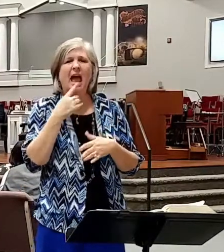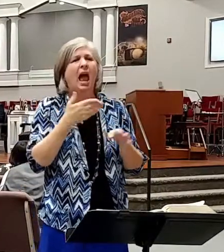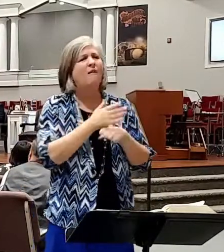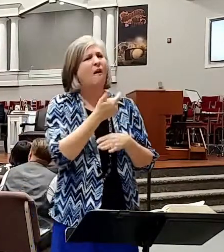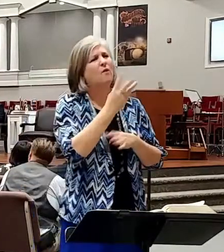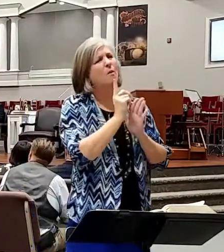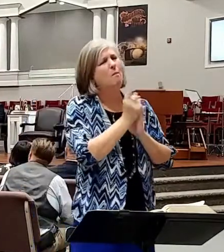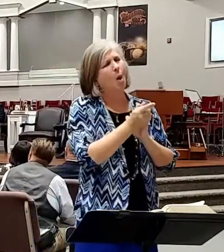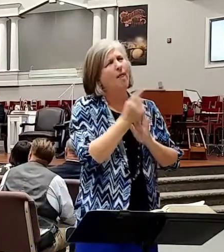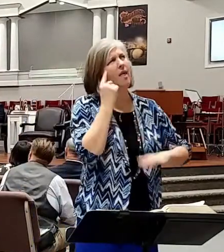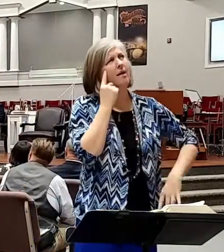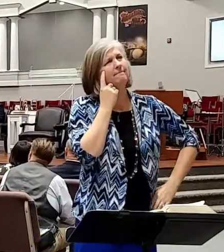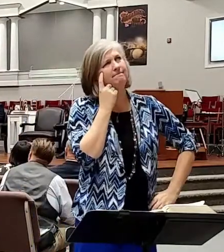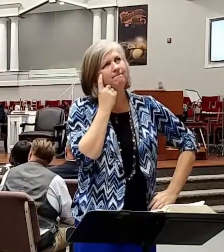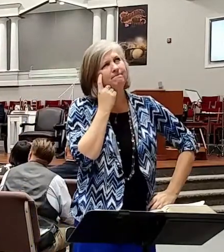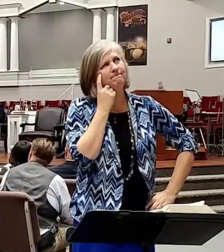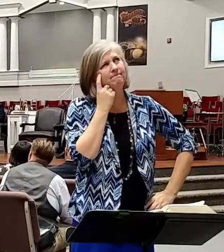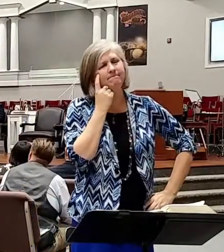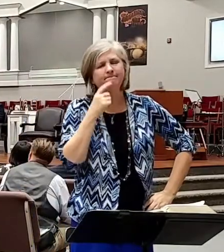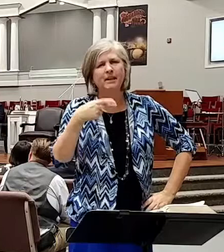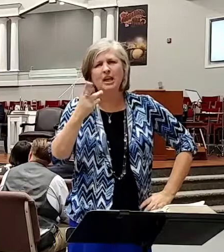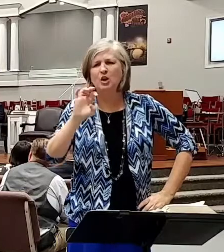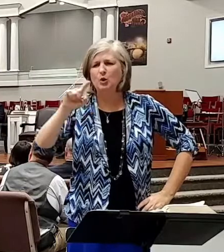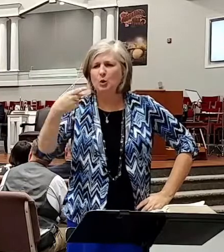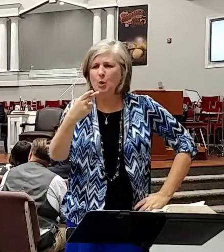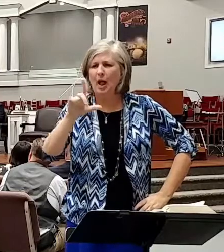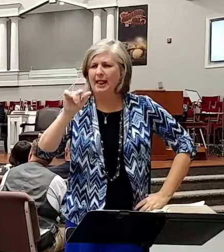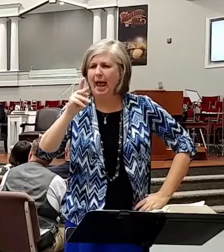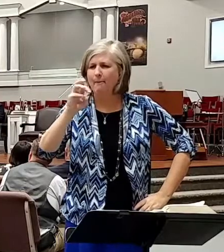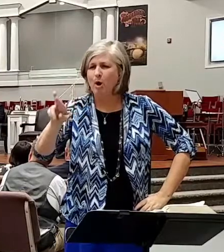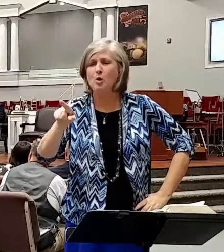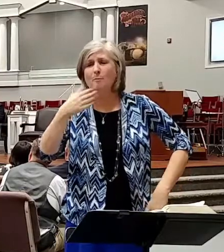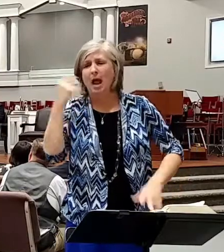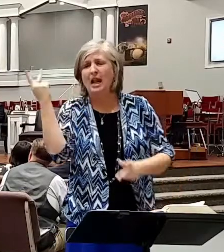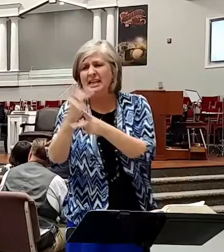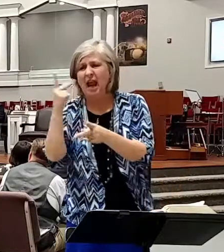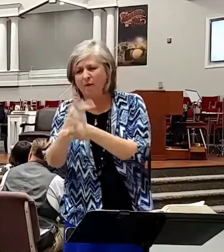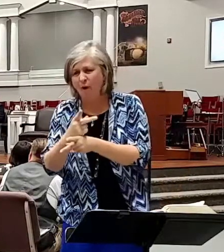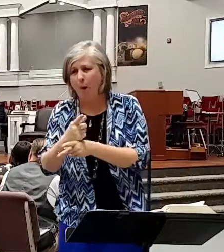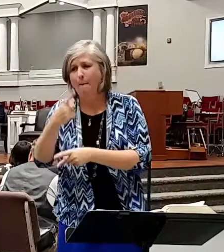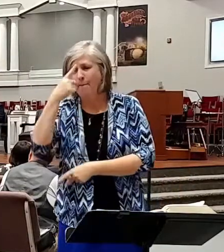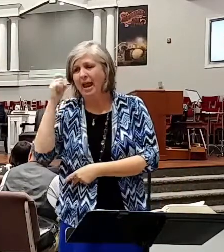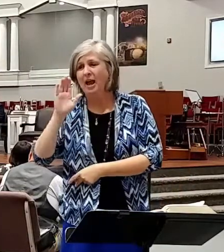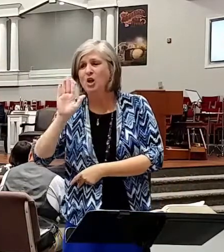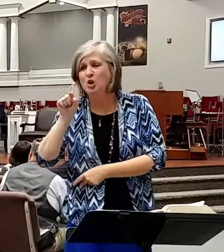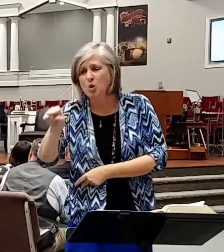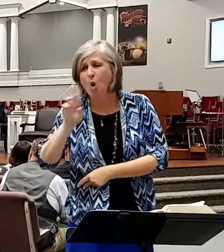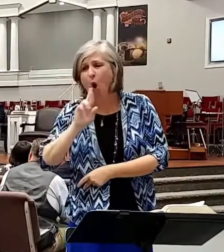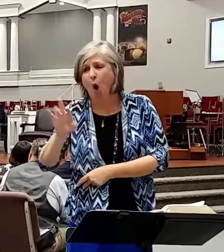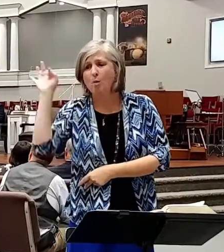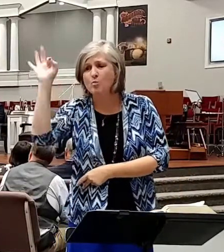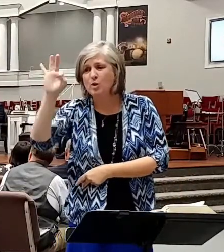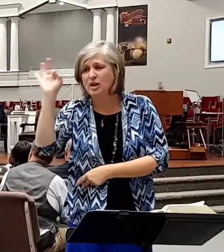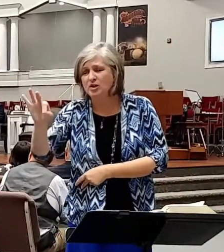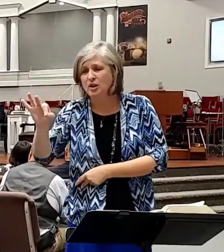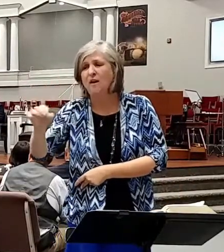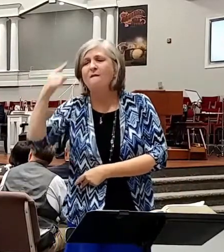thought further and he said Hugh Latimer you better be careful because you're preaching for the king of